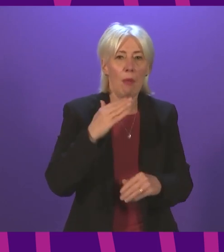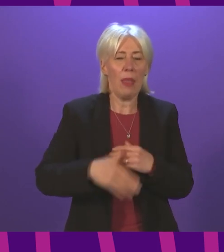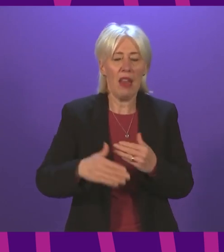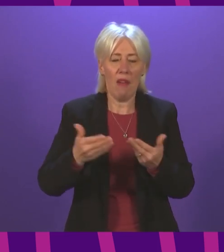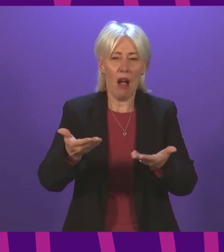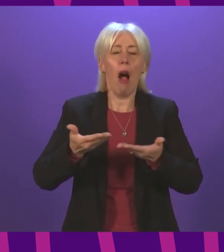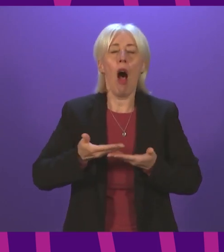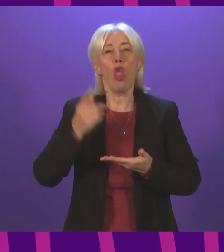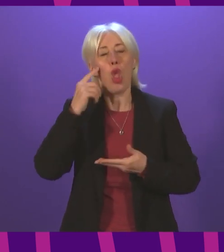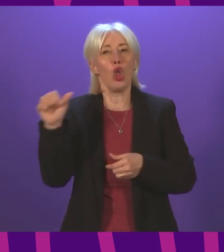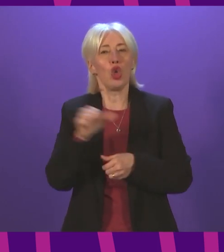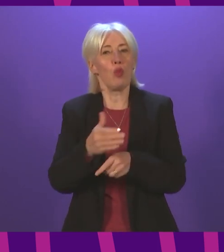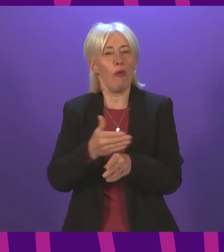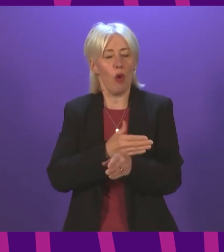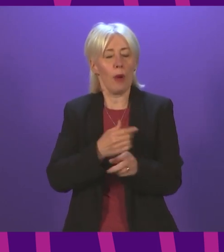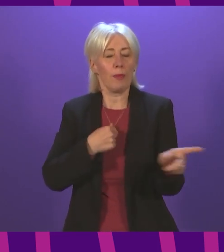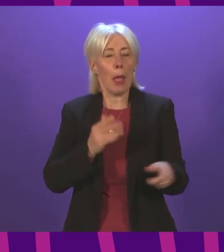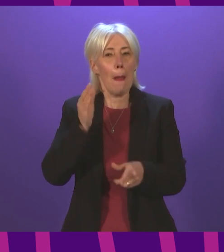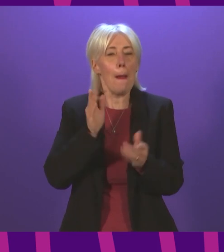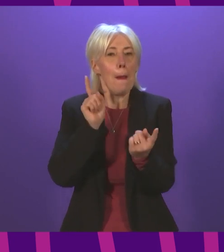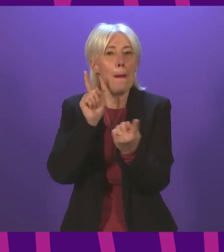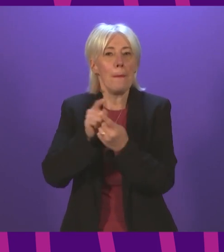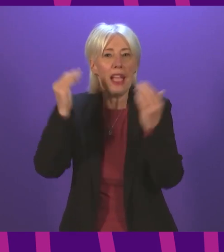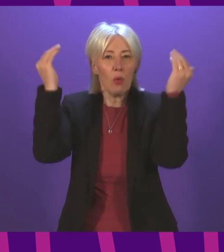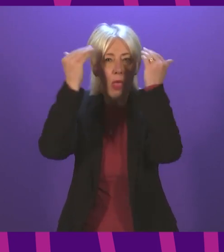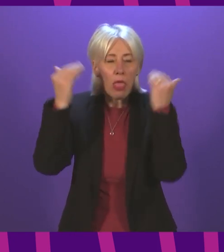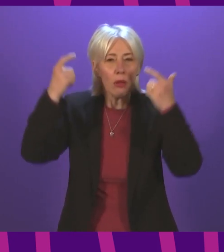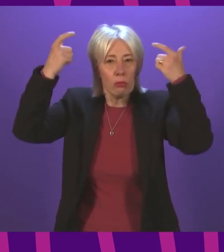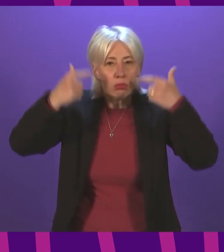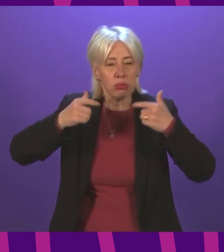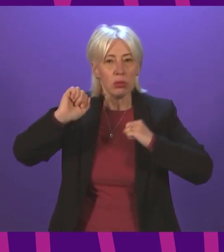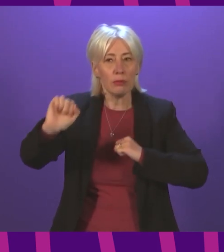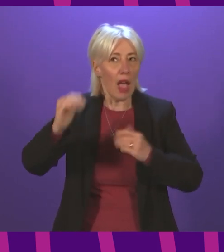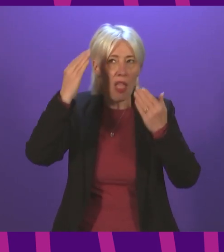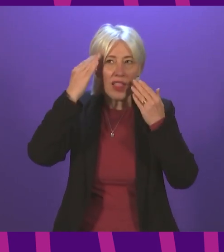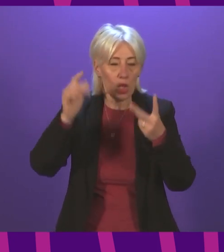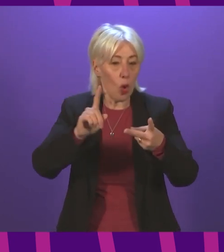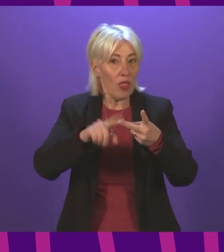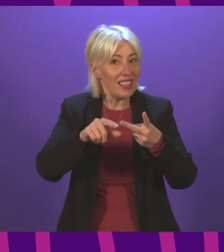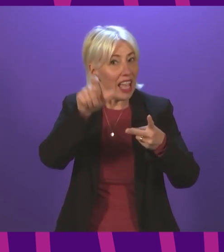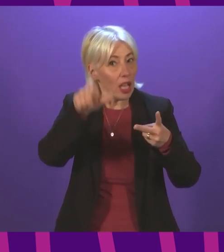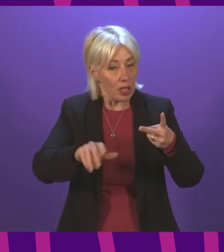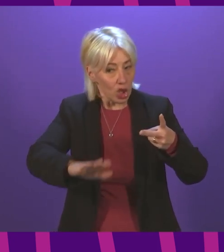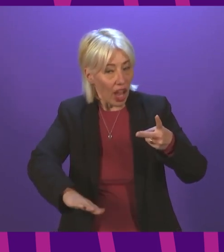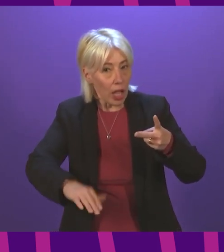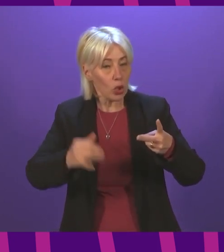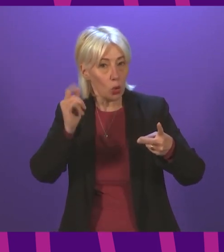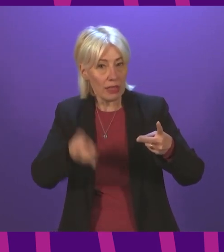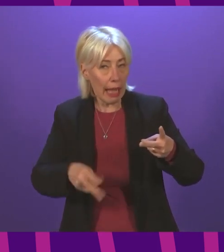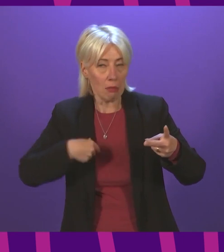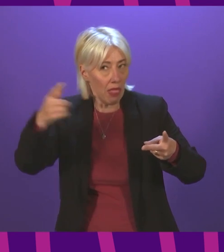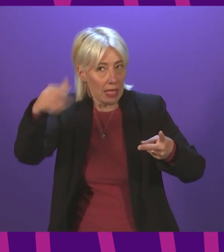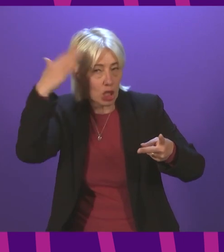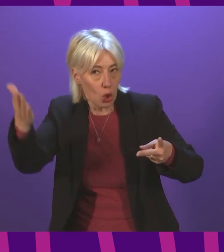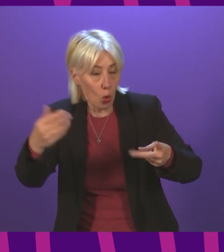published. I met with the Crown, they didn't know the details of the second child, and had to ask me to provide those